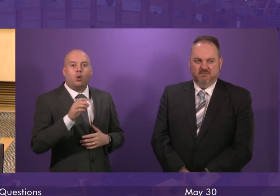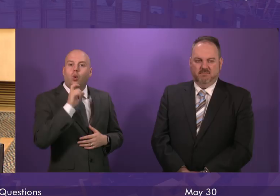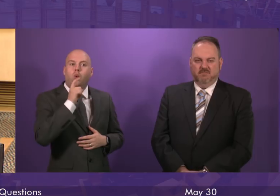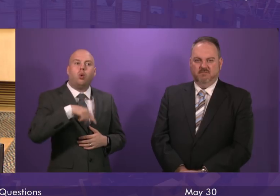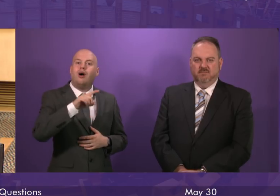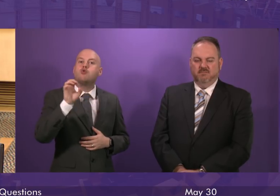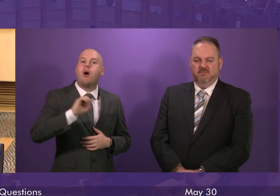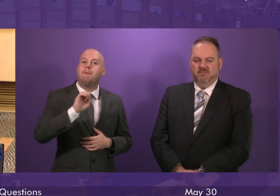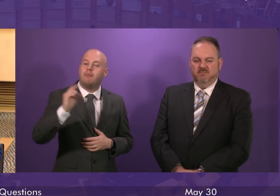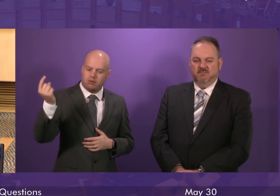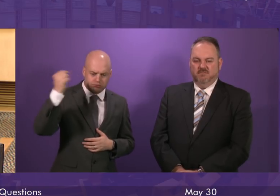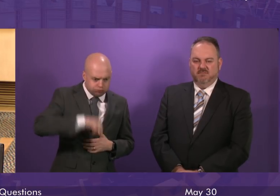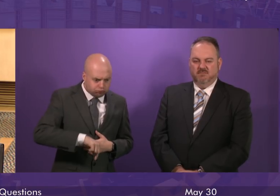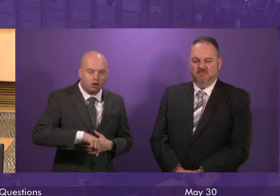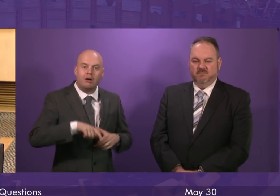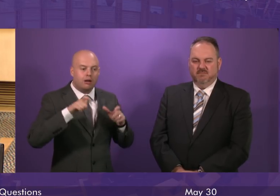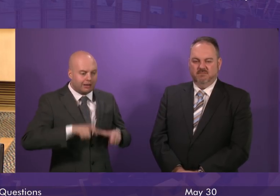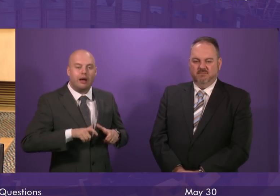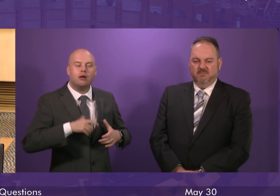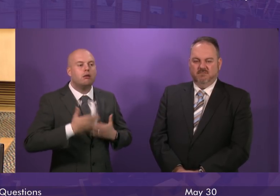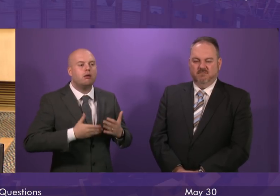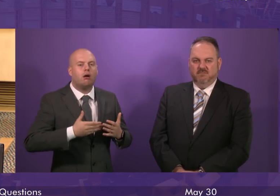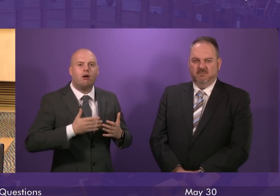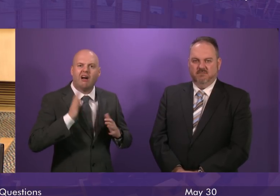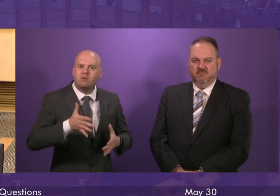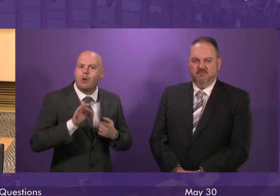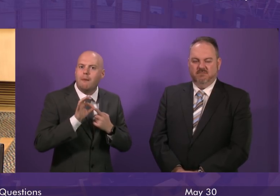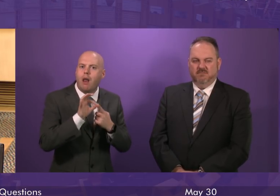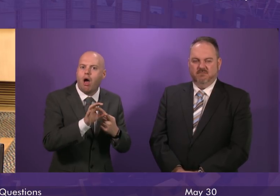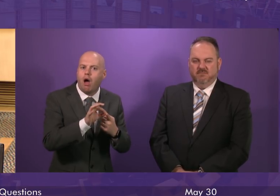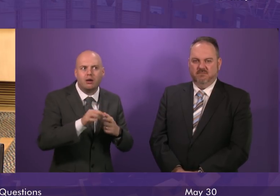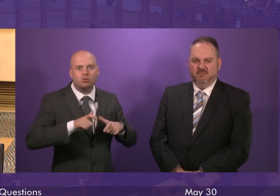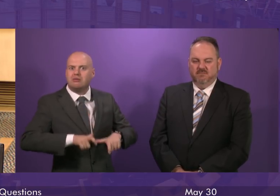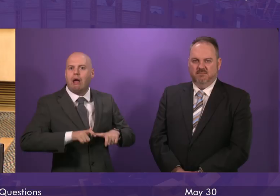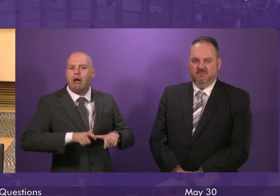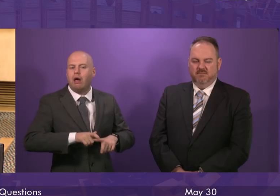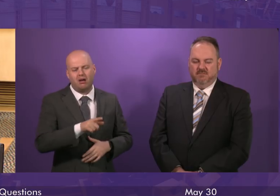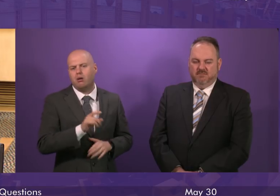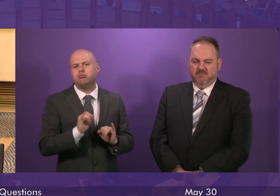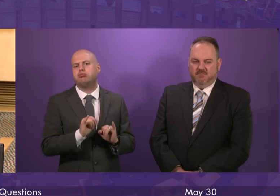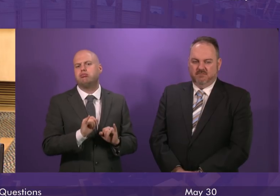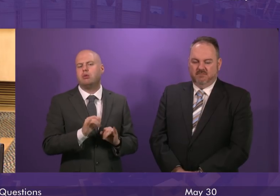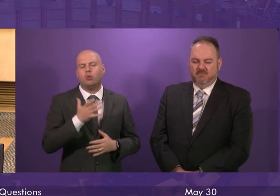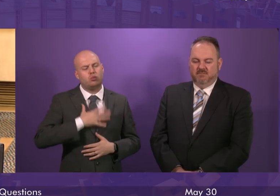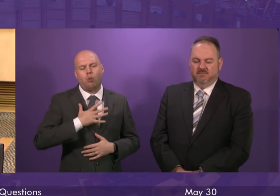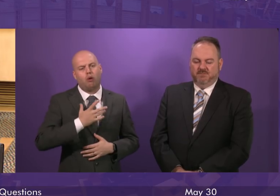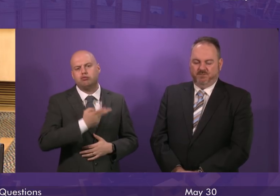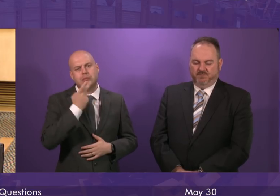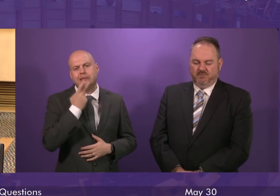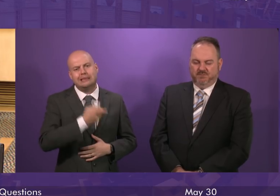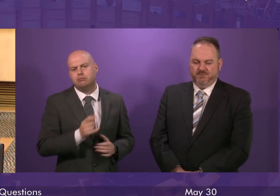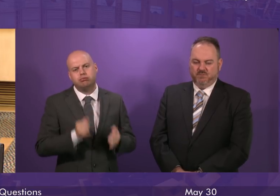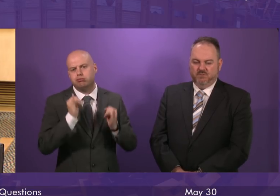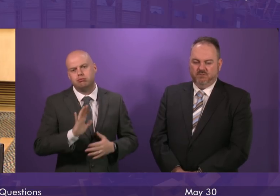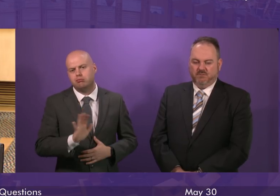continue to live here in their own country is shocking but also at risk repeating that scandal they should not